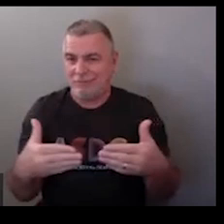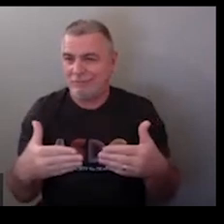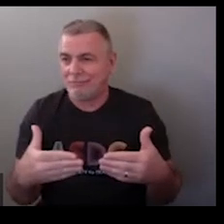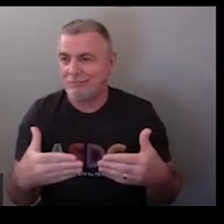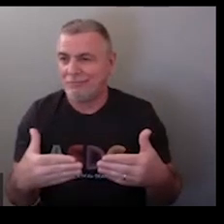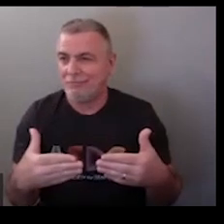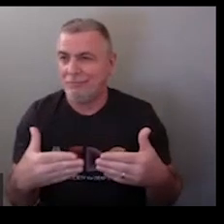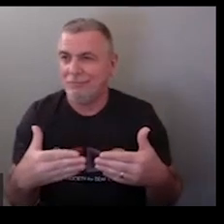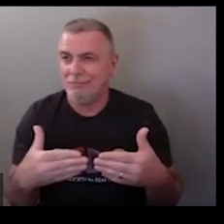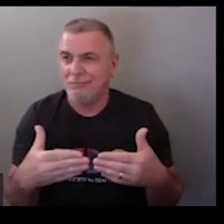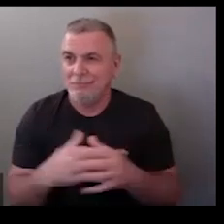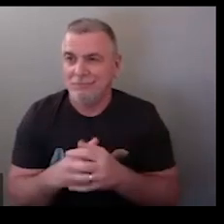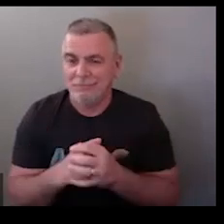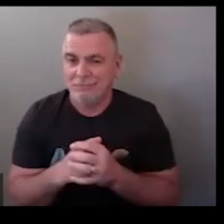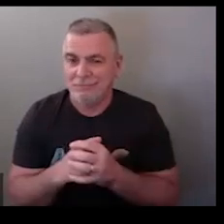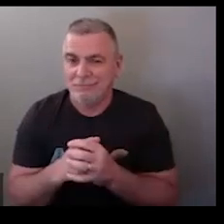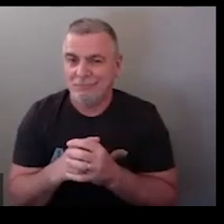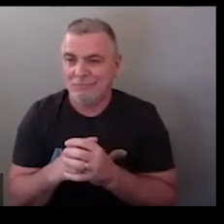before i move on before the next slide